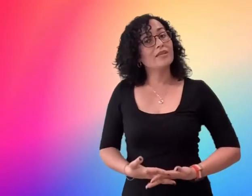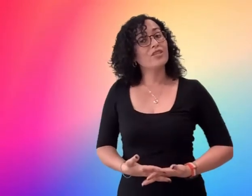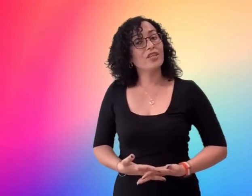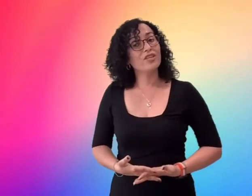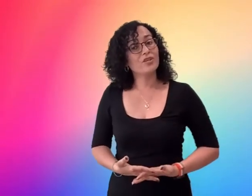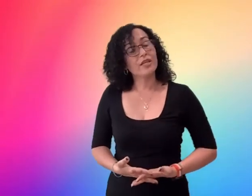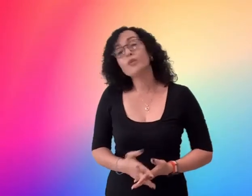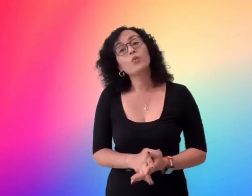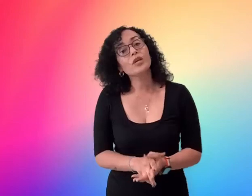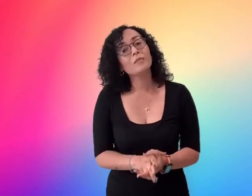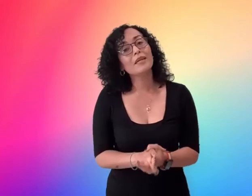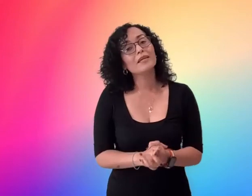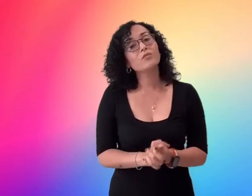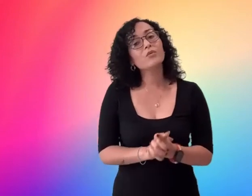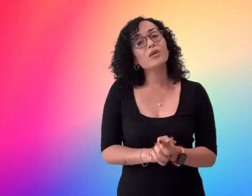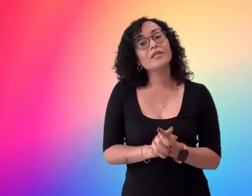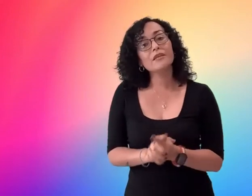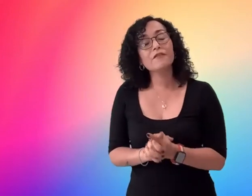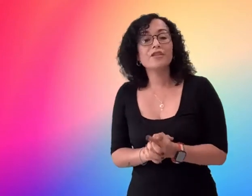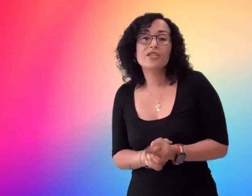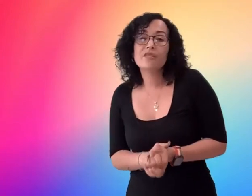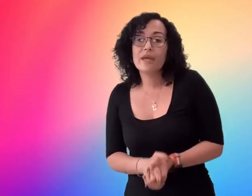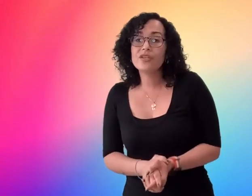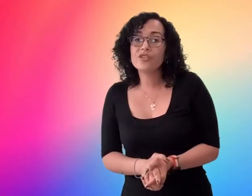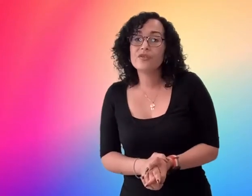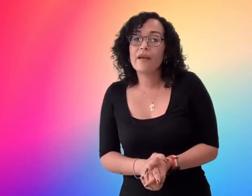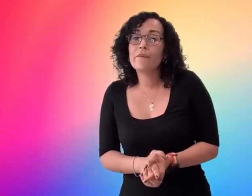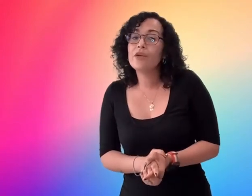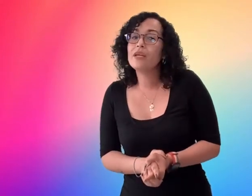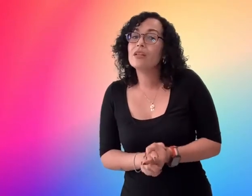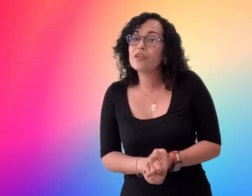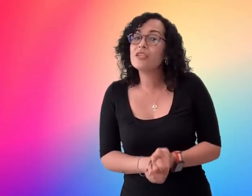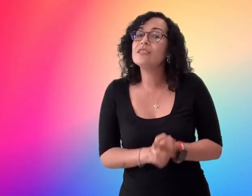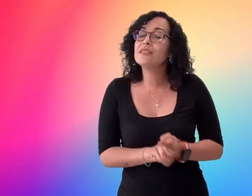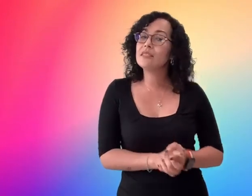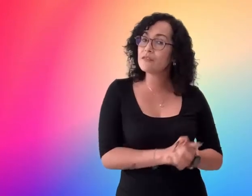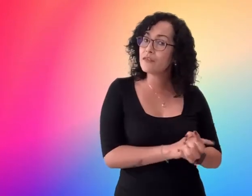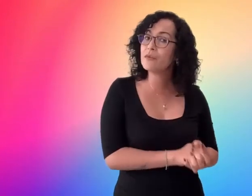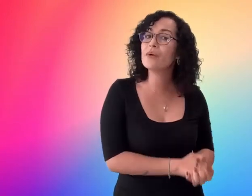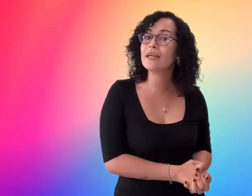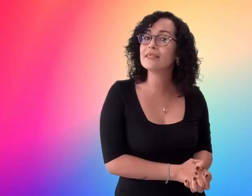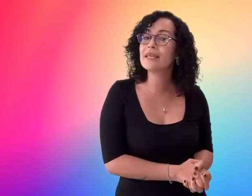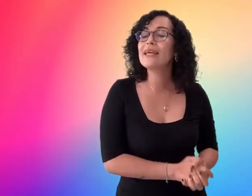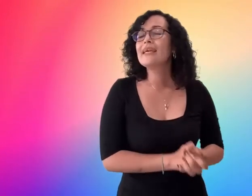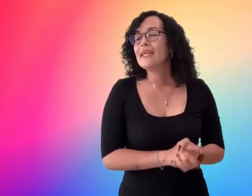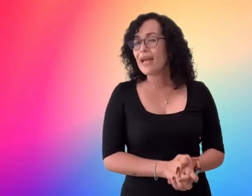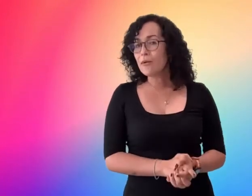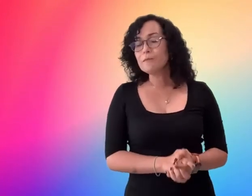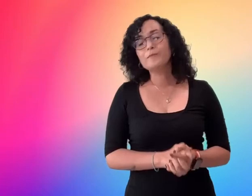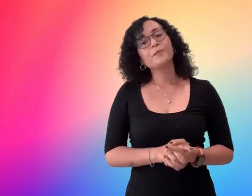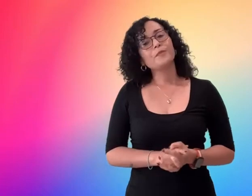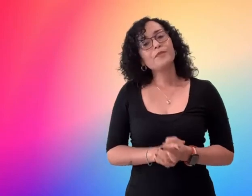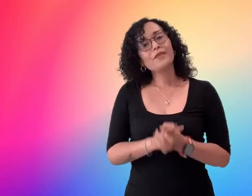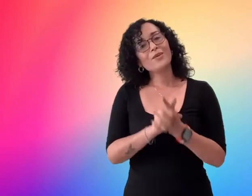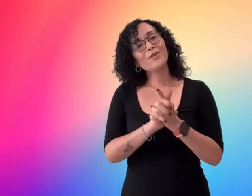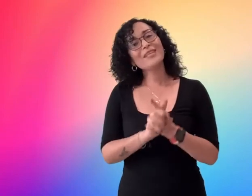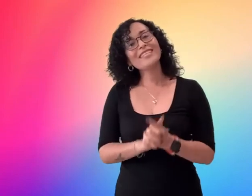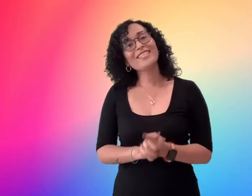english teacher it worked because we were a different generation and we learned in different ways now we are teaching